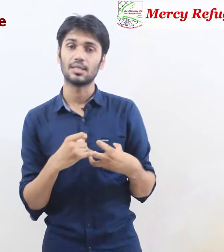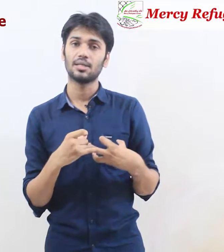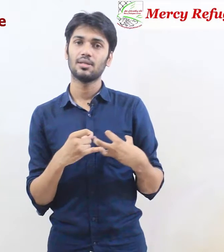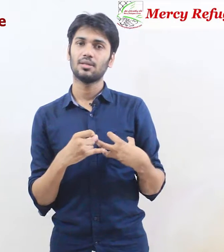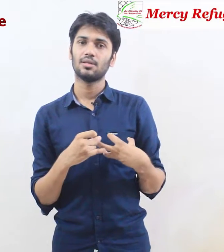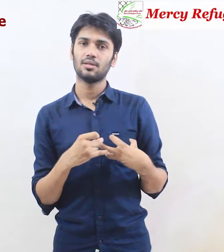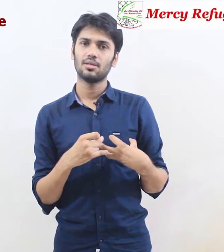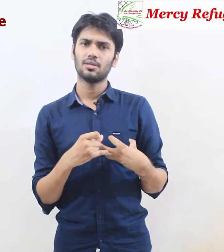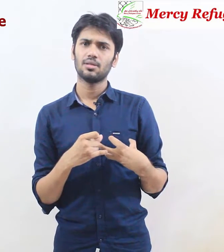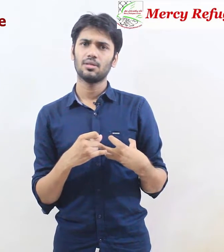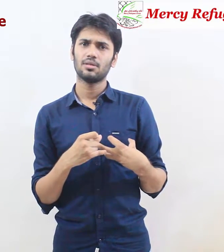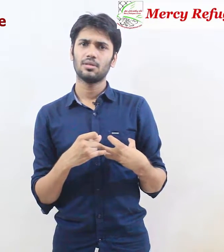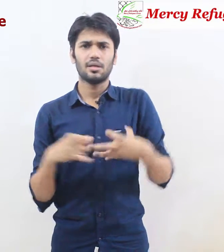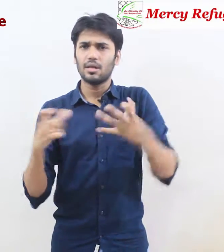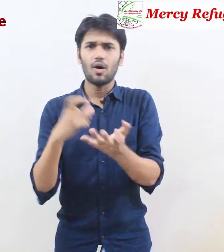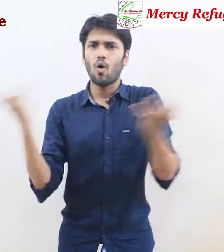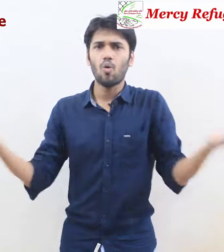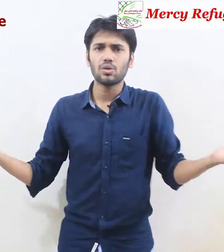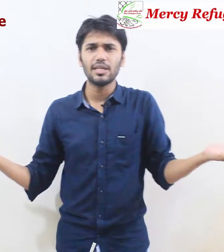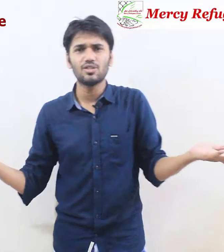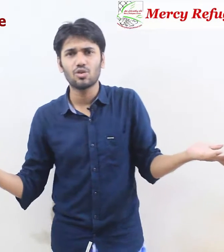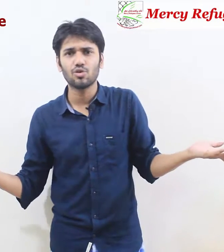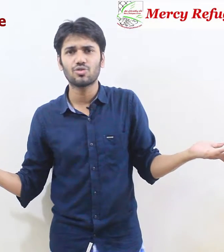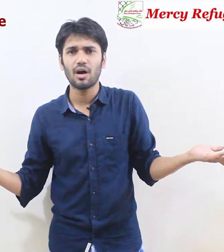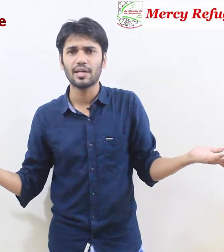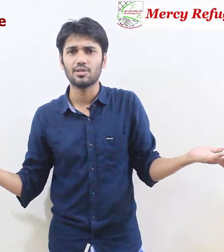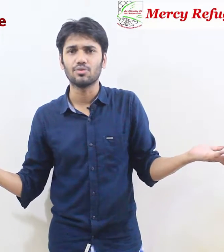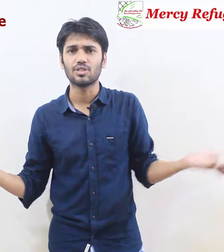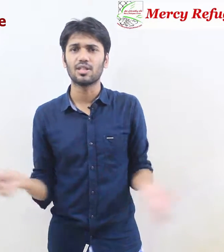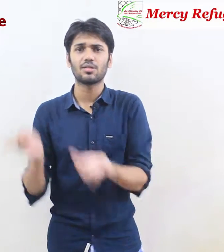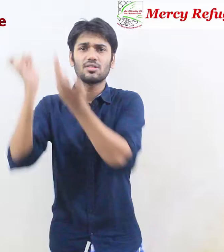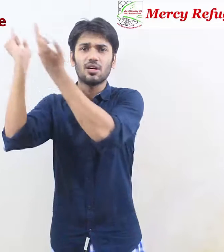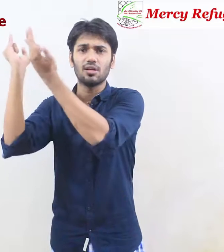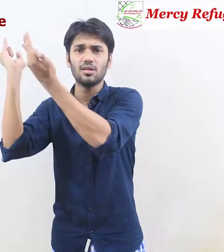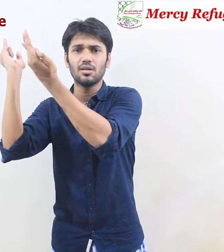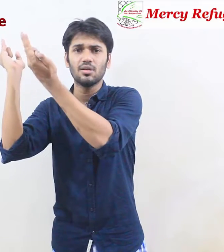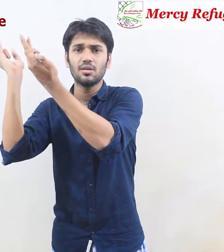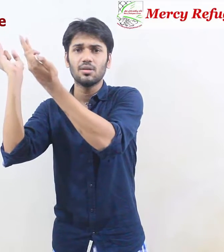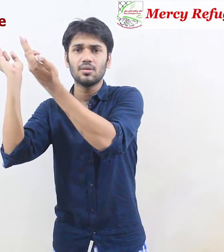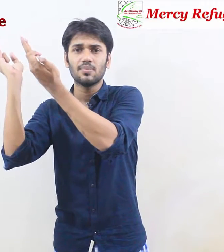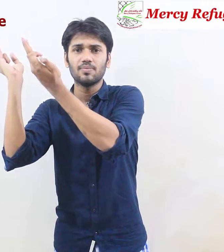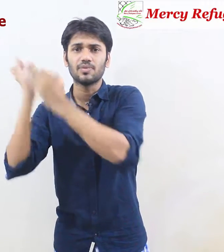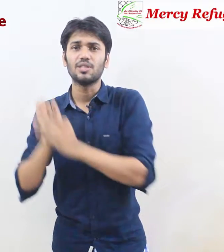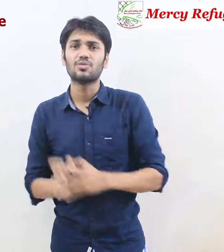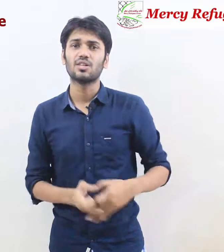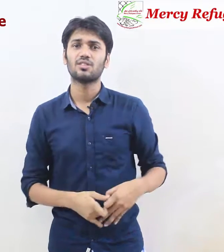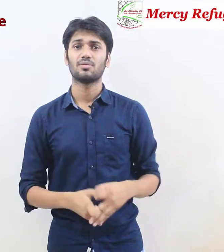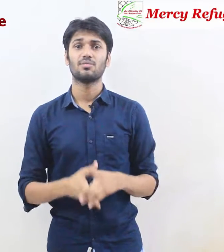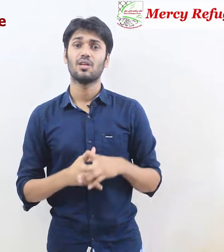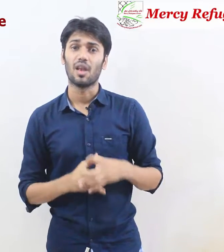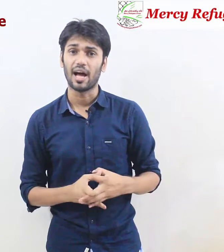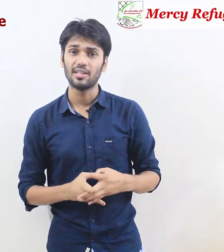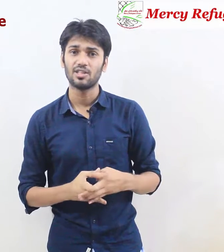all things goes right you could say the Sun gives us light